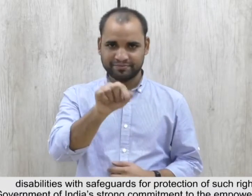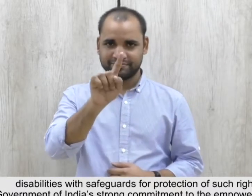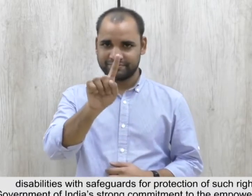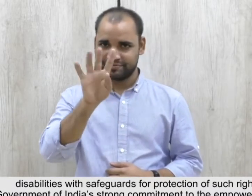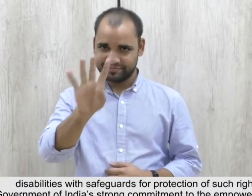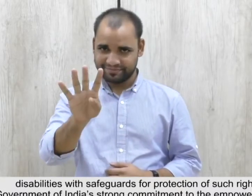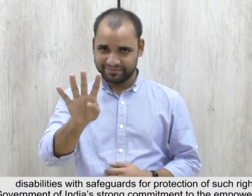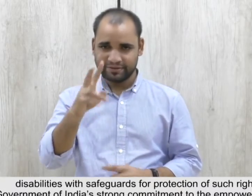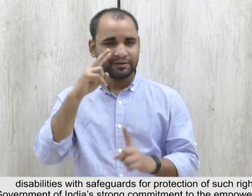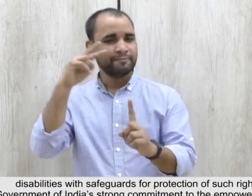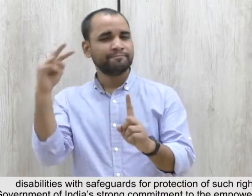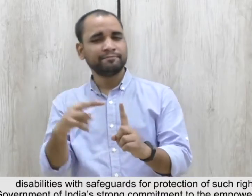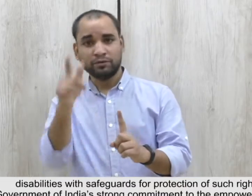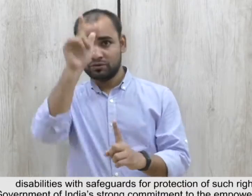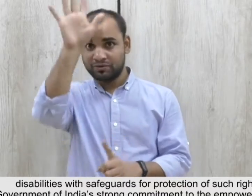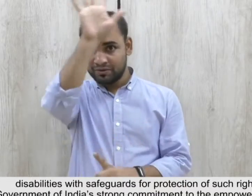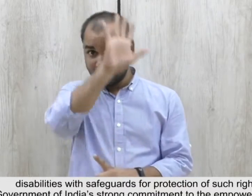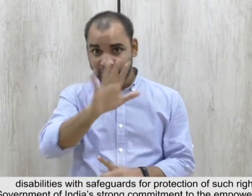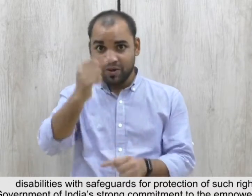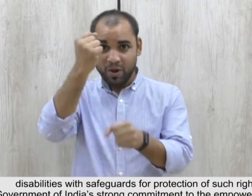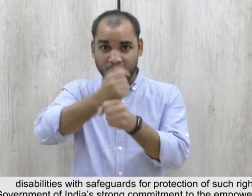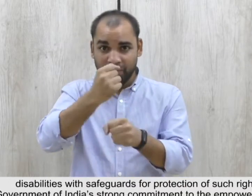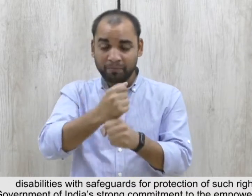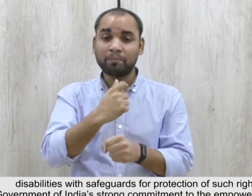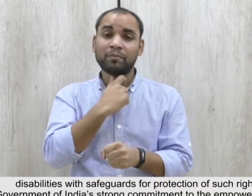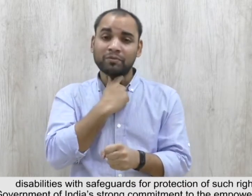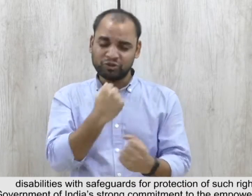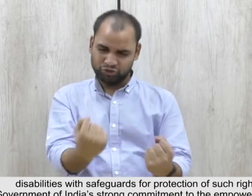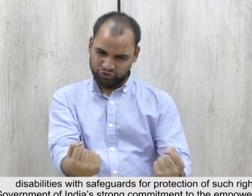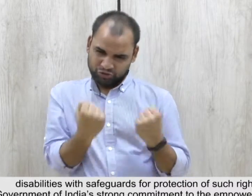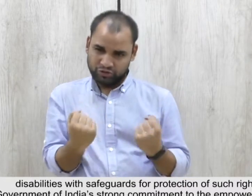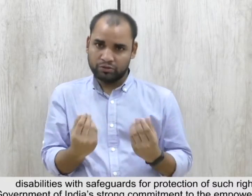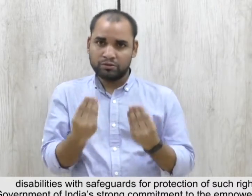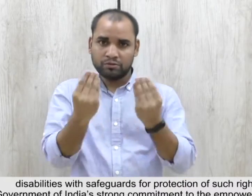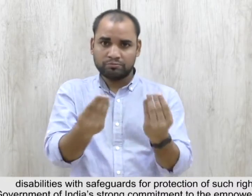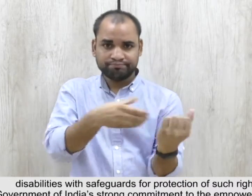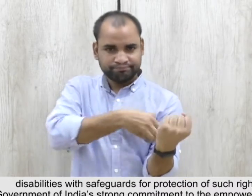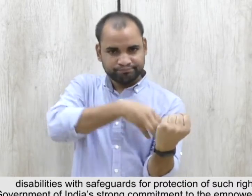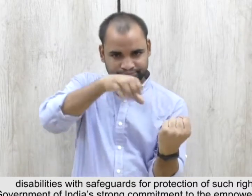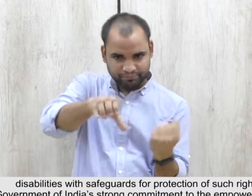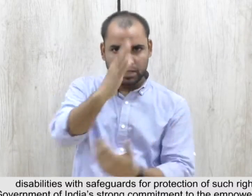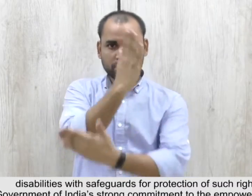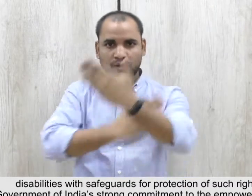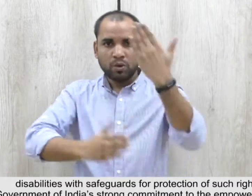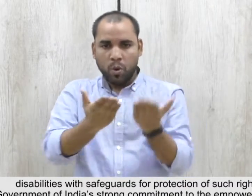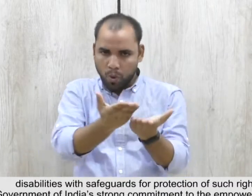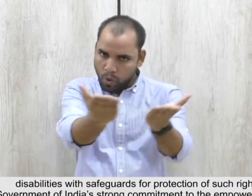1.14 In view of Government of India's strong commitment to the empowerment of persons with